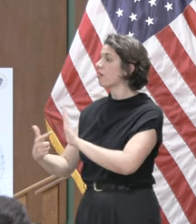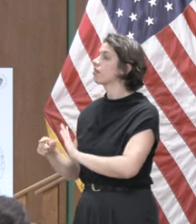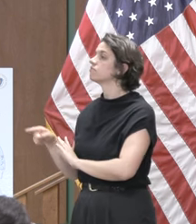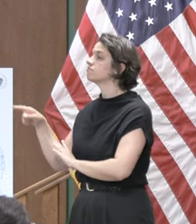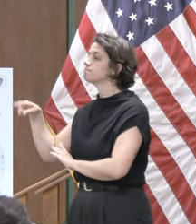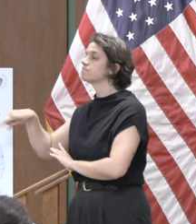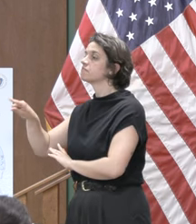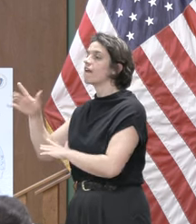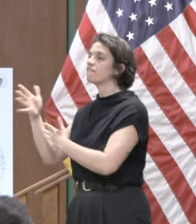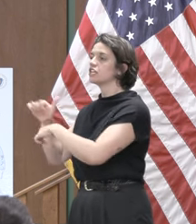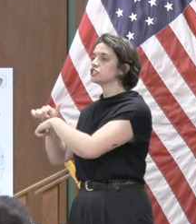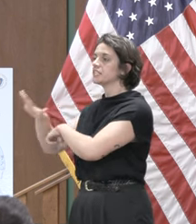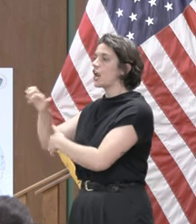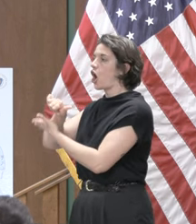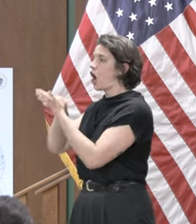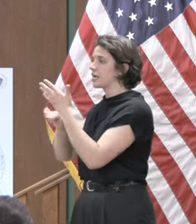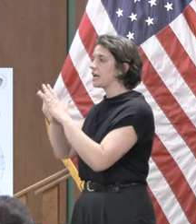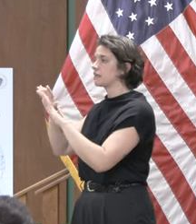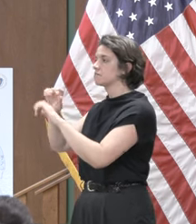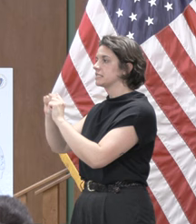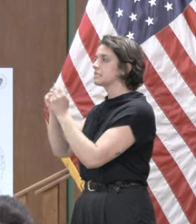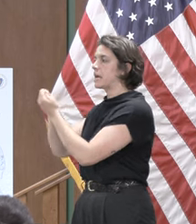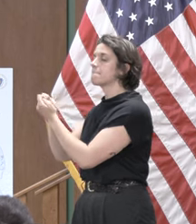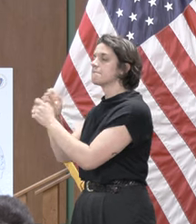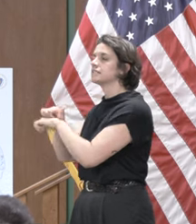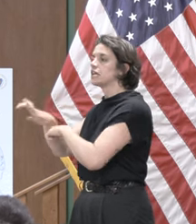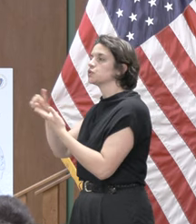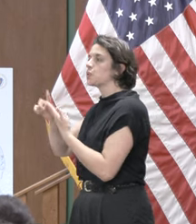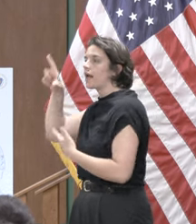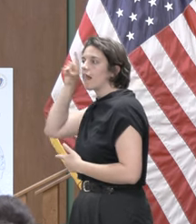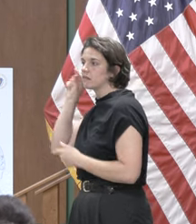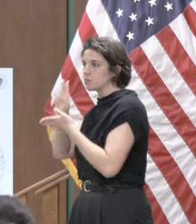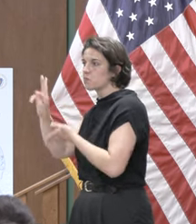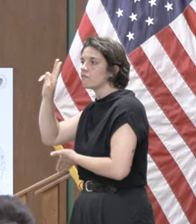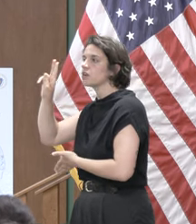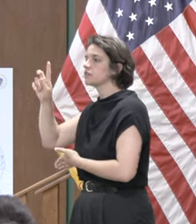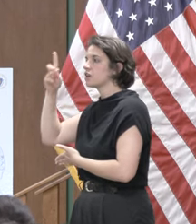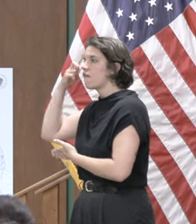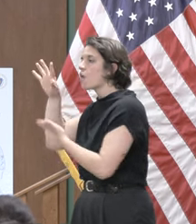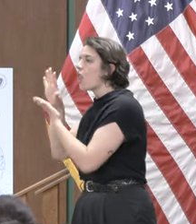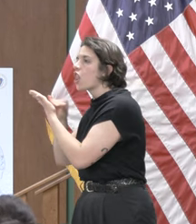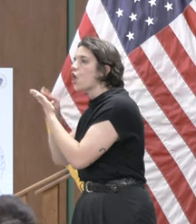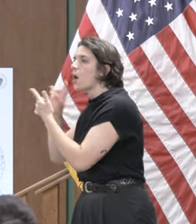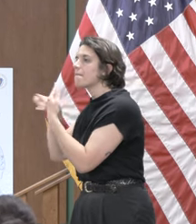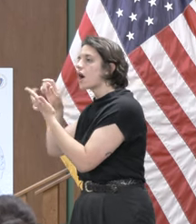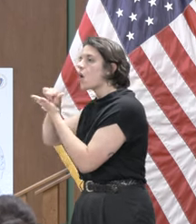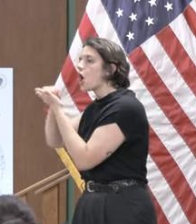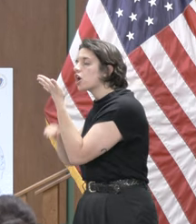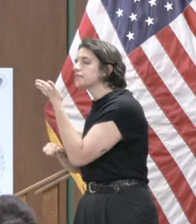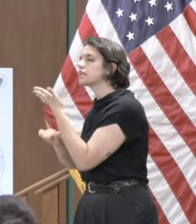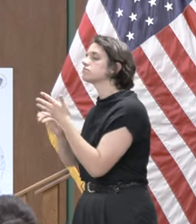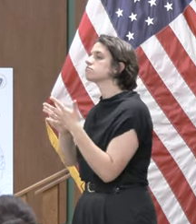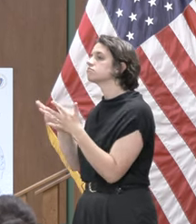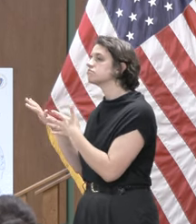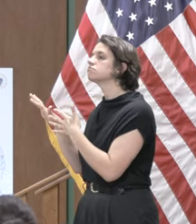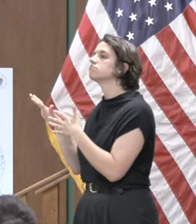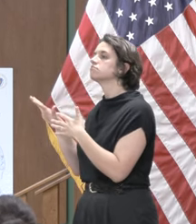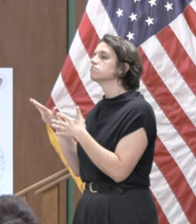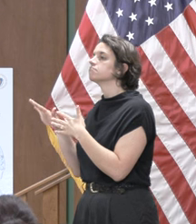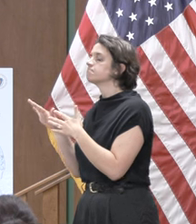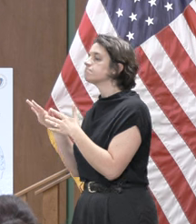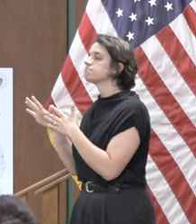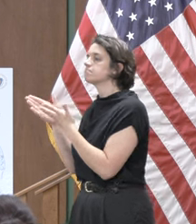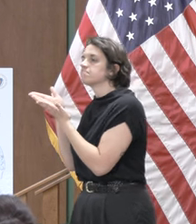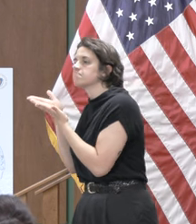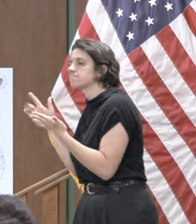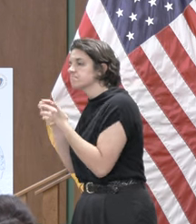to gallaudet university to educate themselves on architectural features that need to